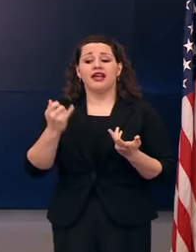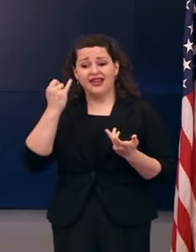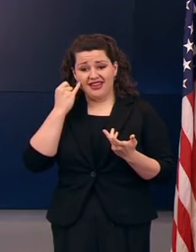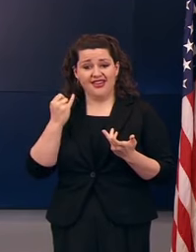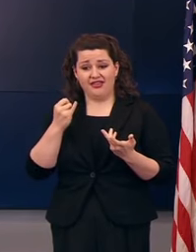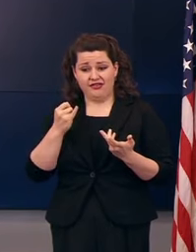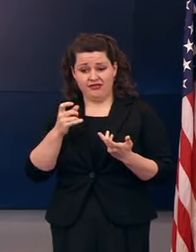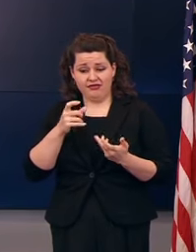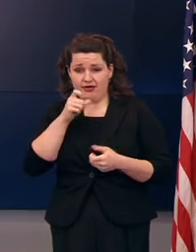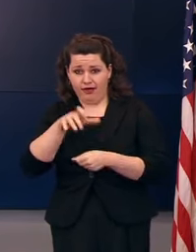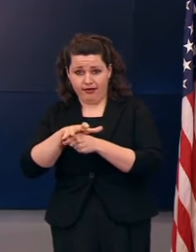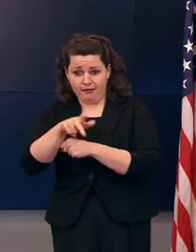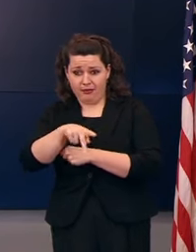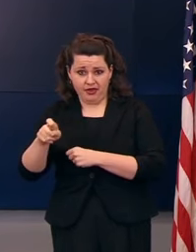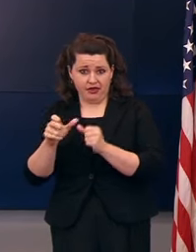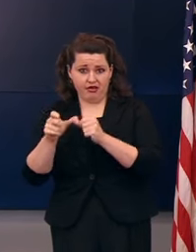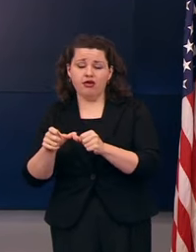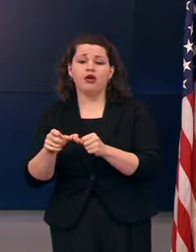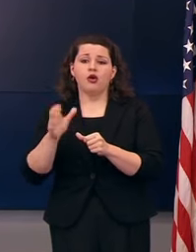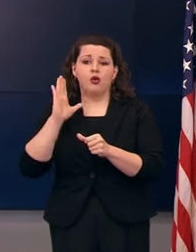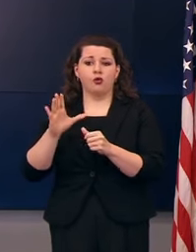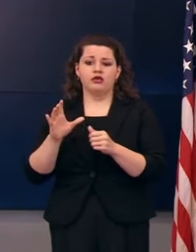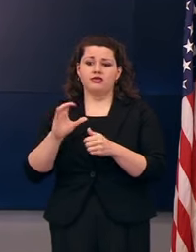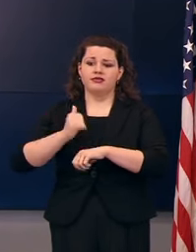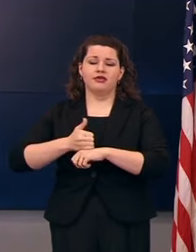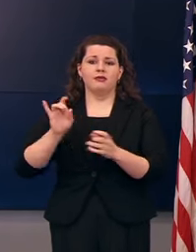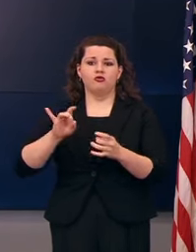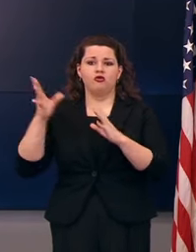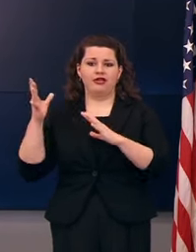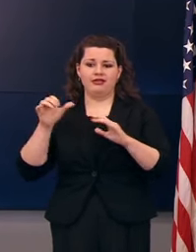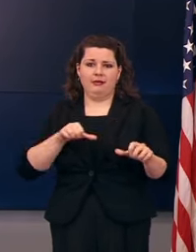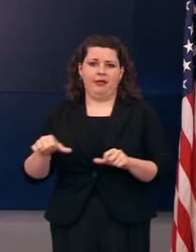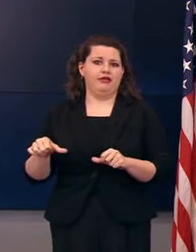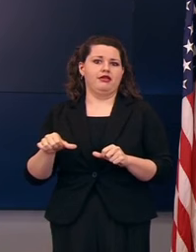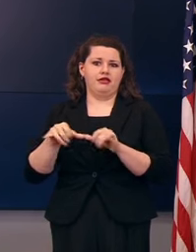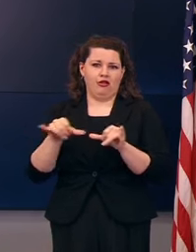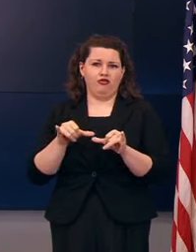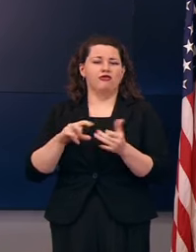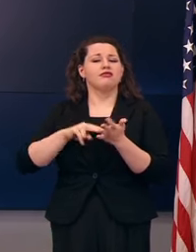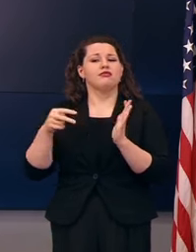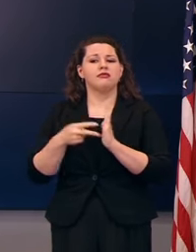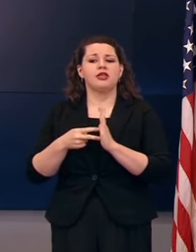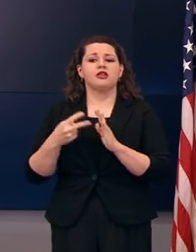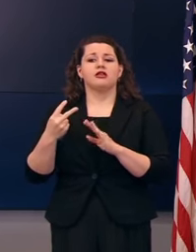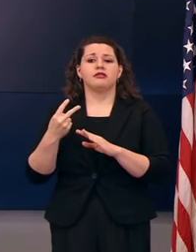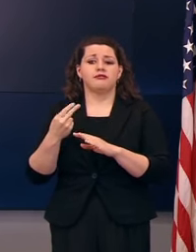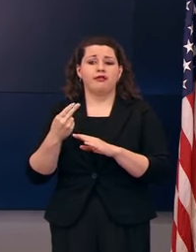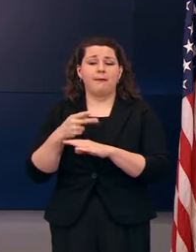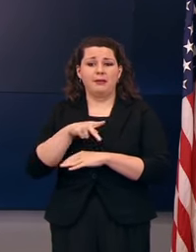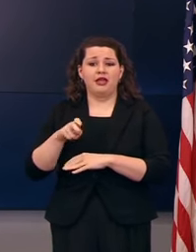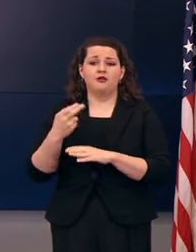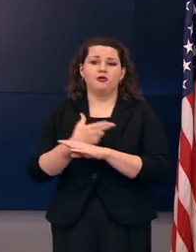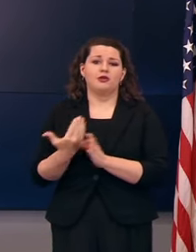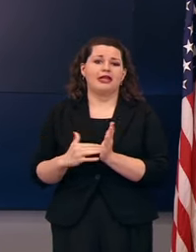supply, is to implement crisis capacity standards. And this would include reusing PPE and